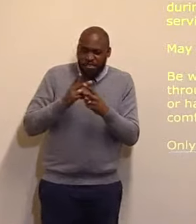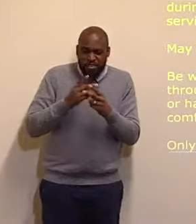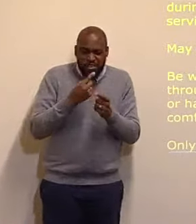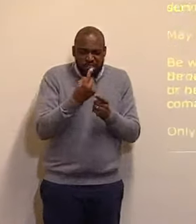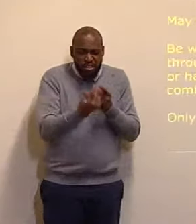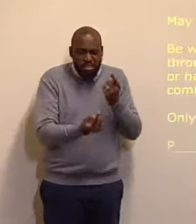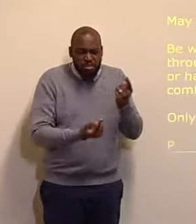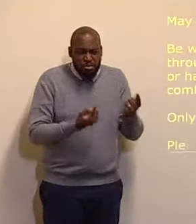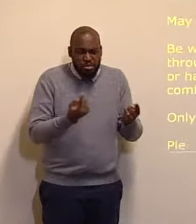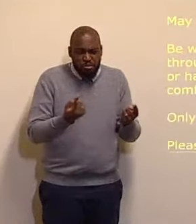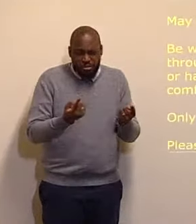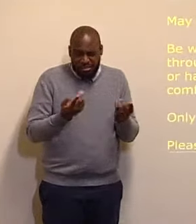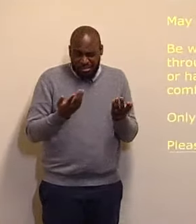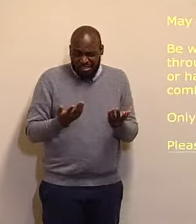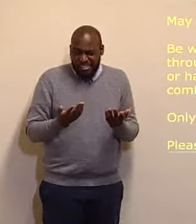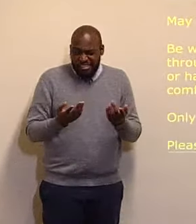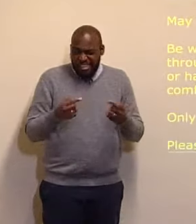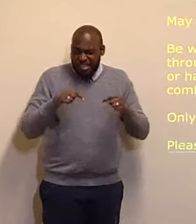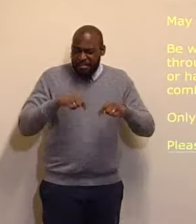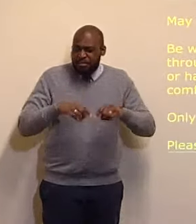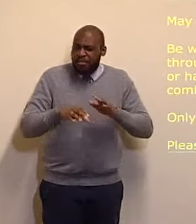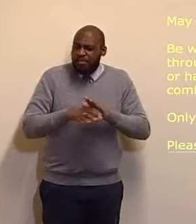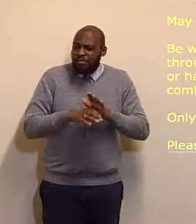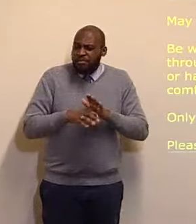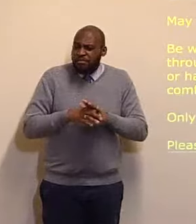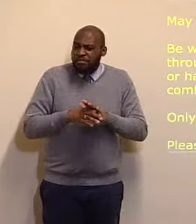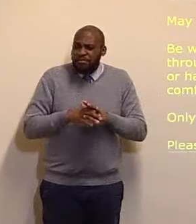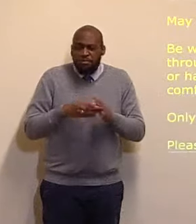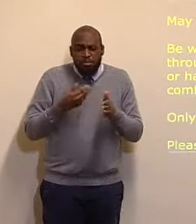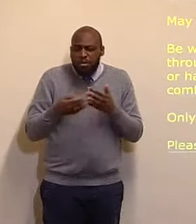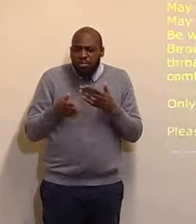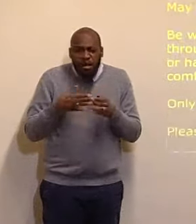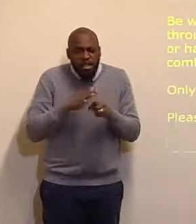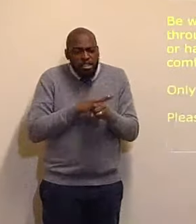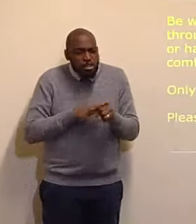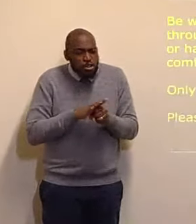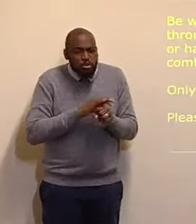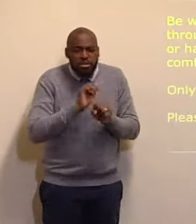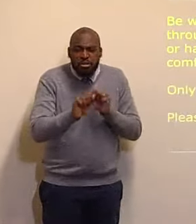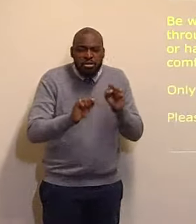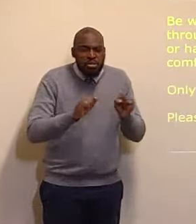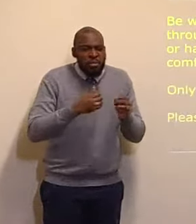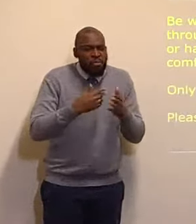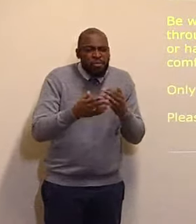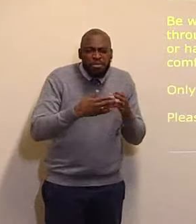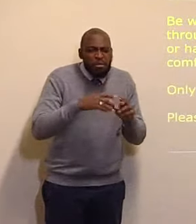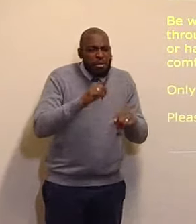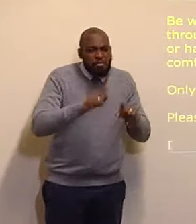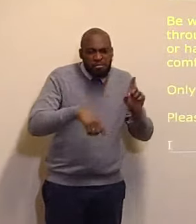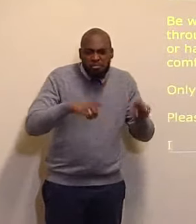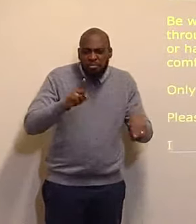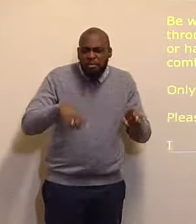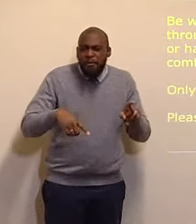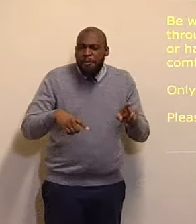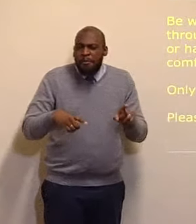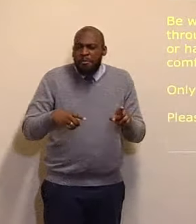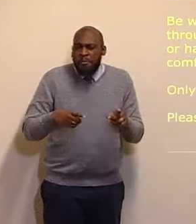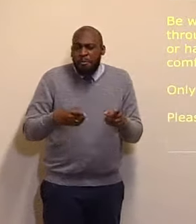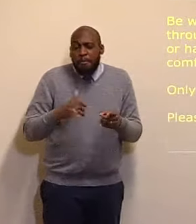even in this place, no matter, what is our condition, if we have, gone through, a time of discouragement, we are